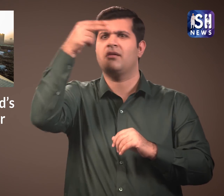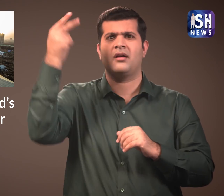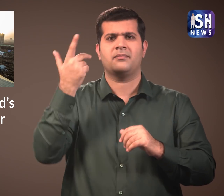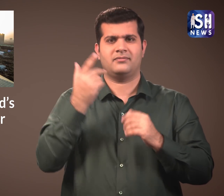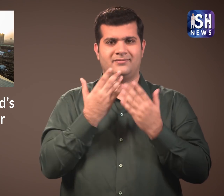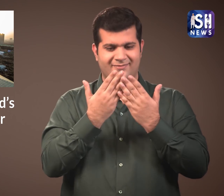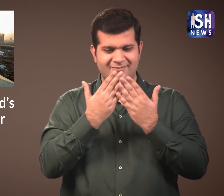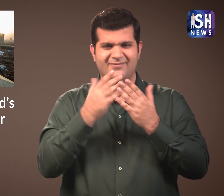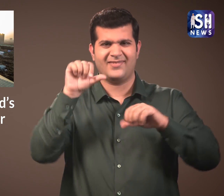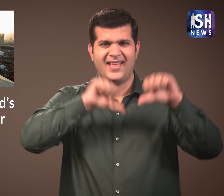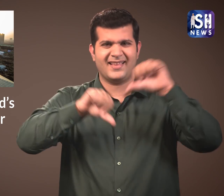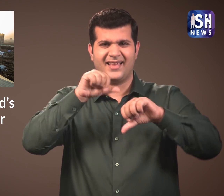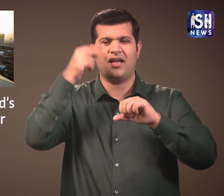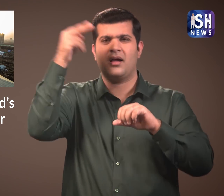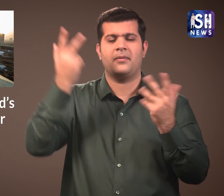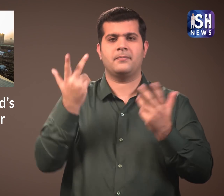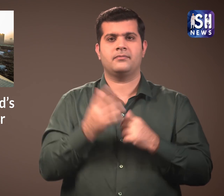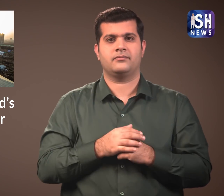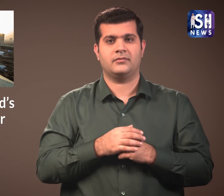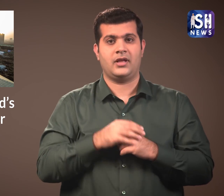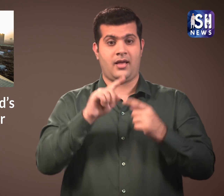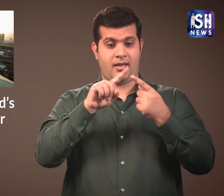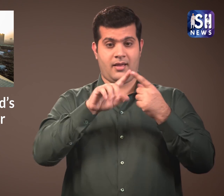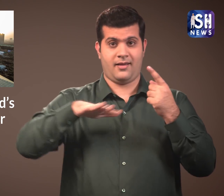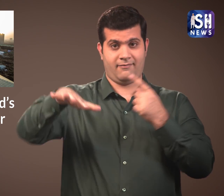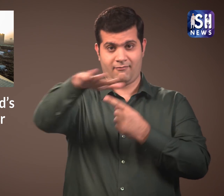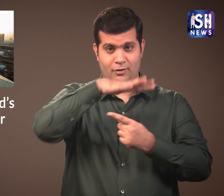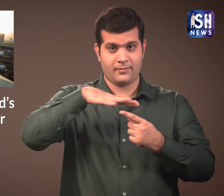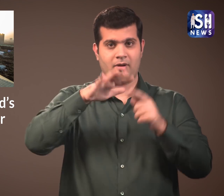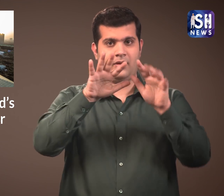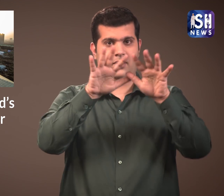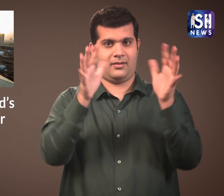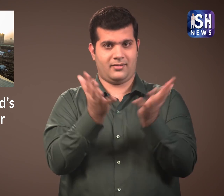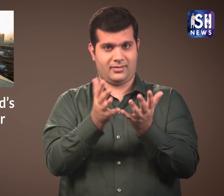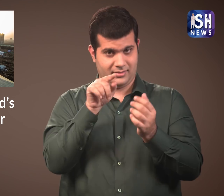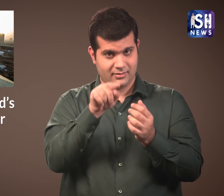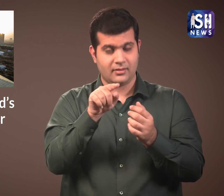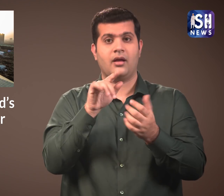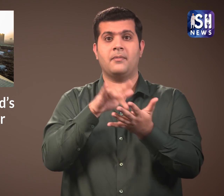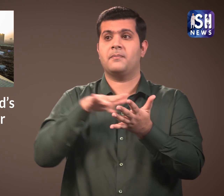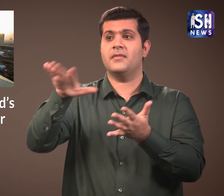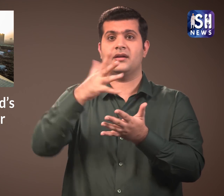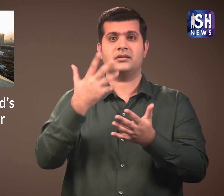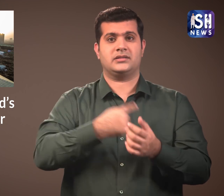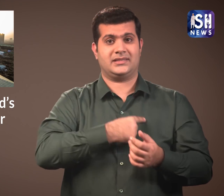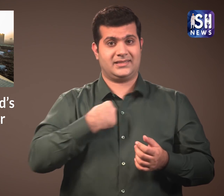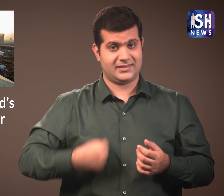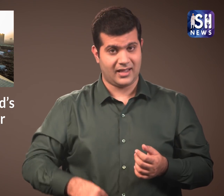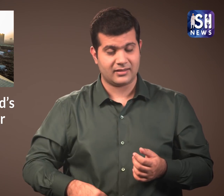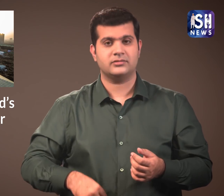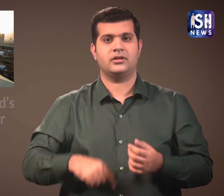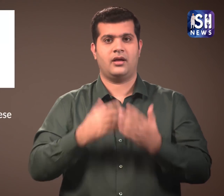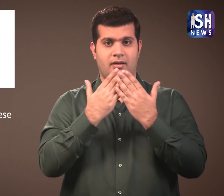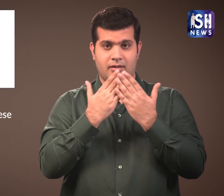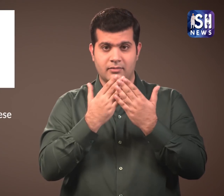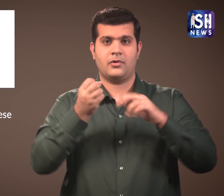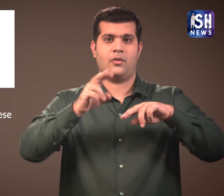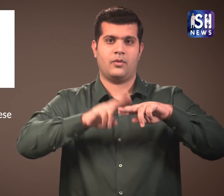It is the Institute of Earth Environment at the Chinese Academy of Sciences.